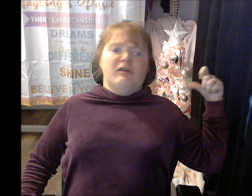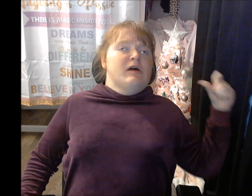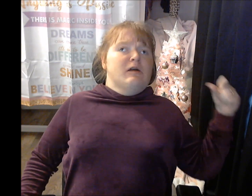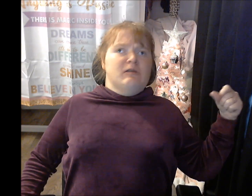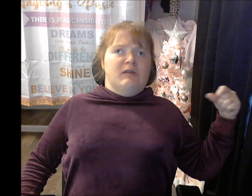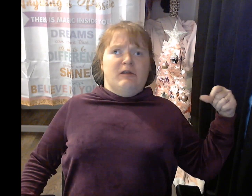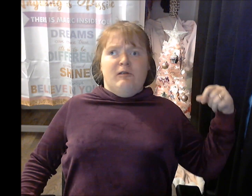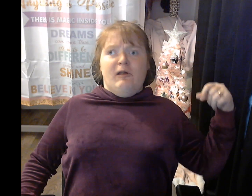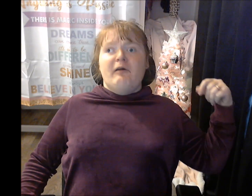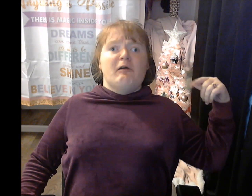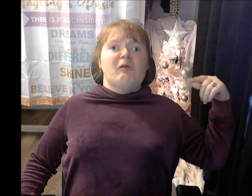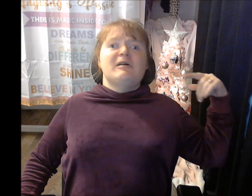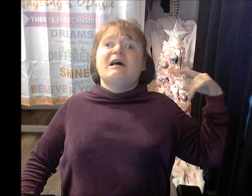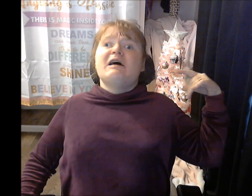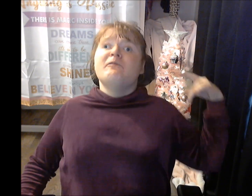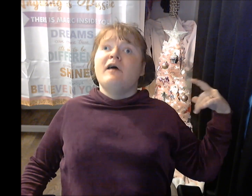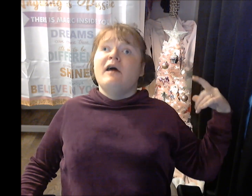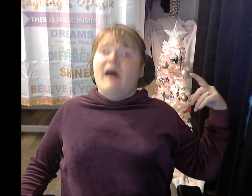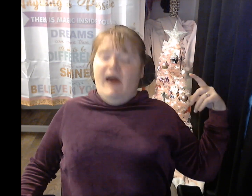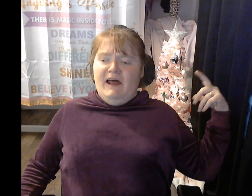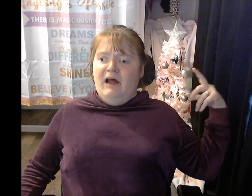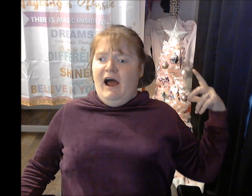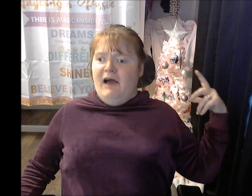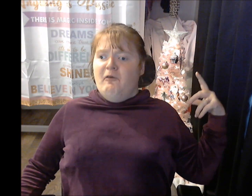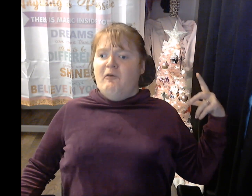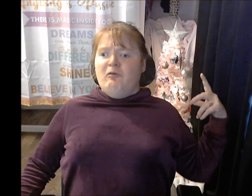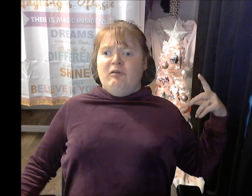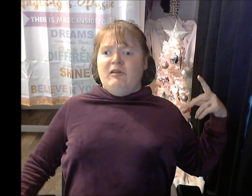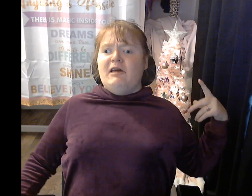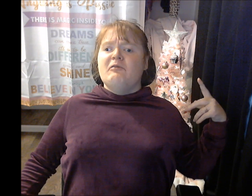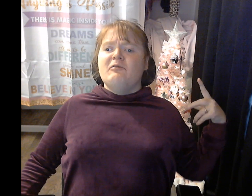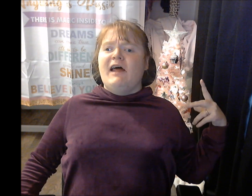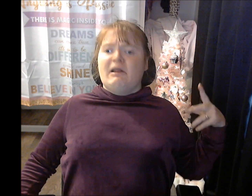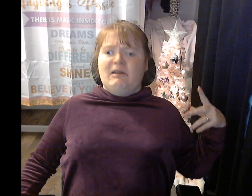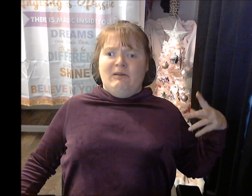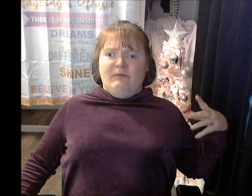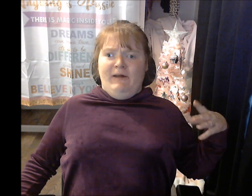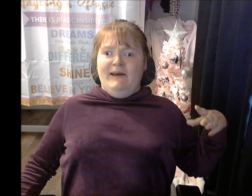Dessert Corner and I will see you next time.